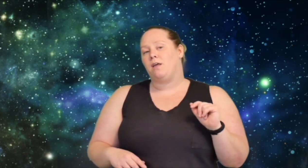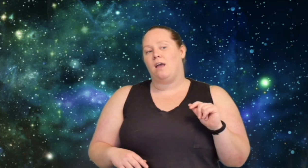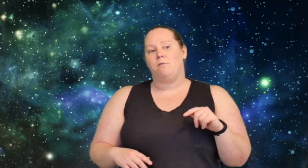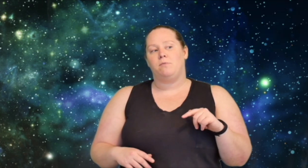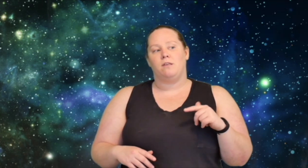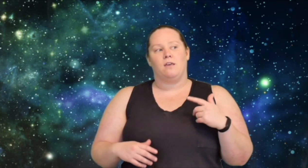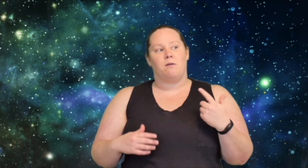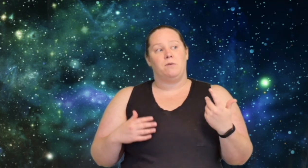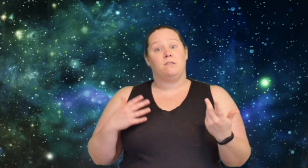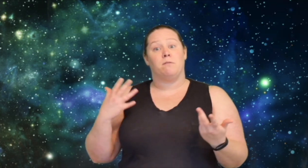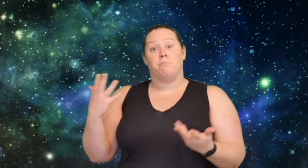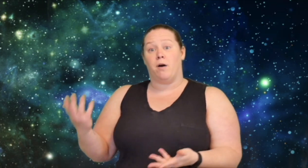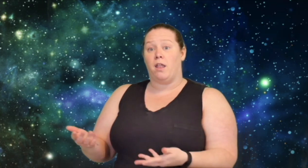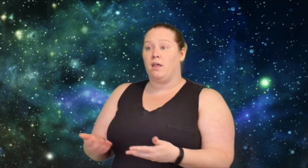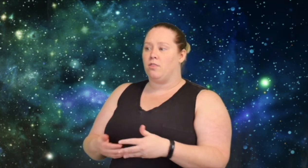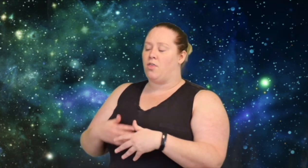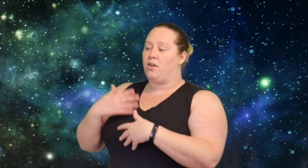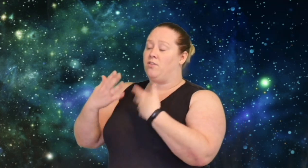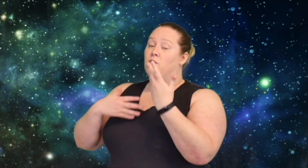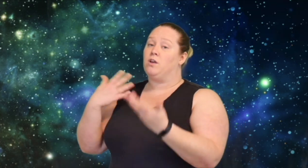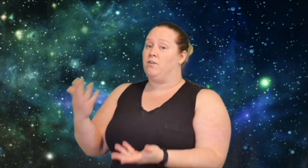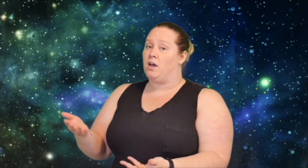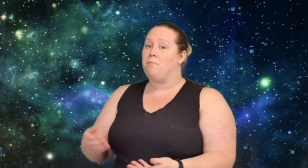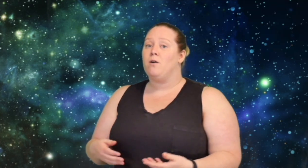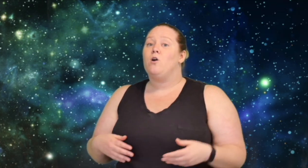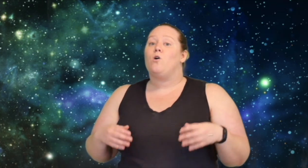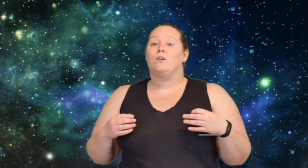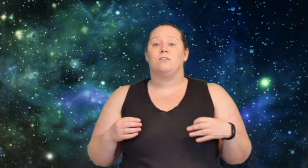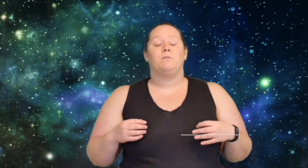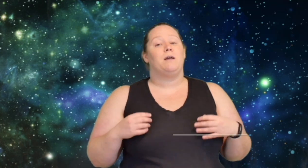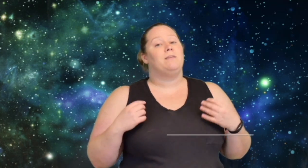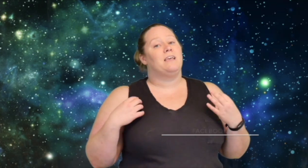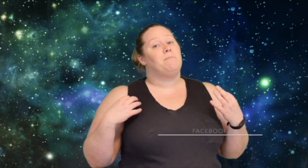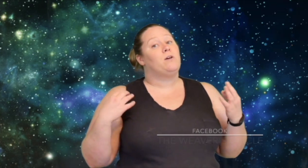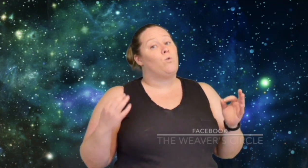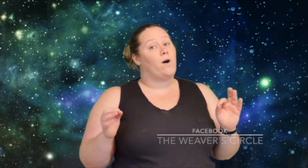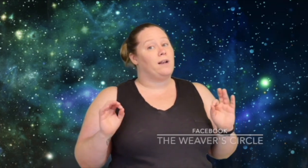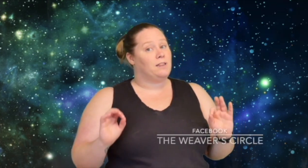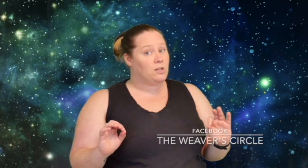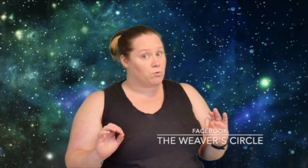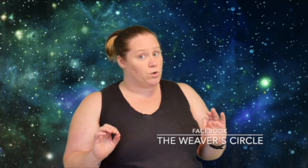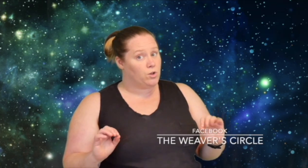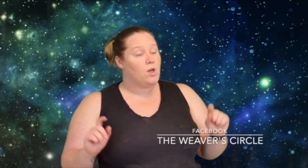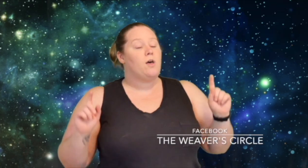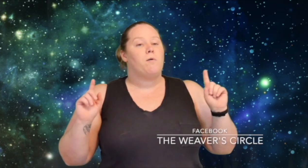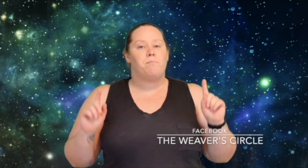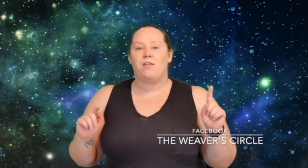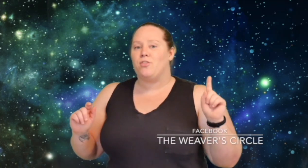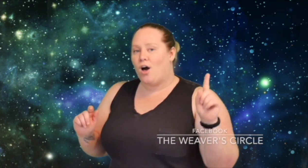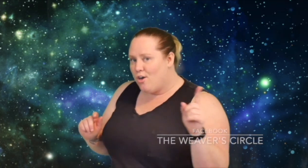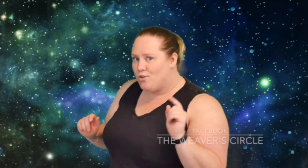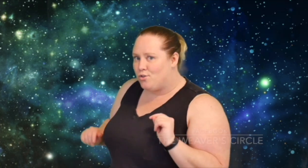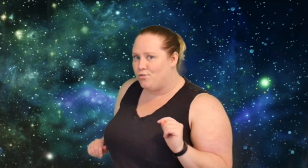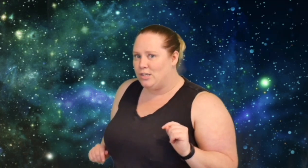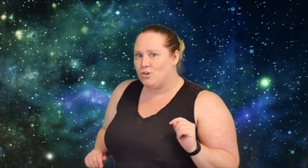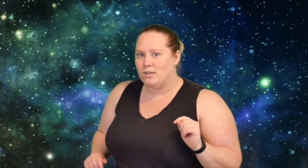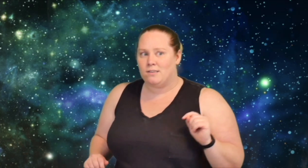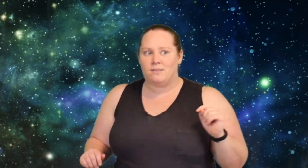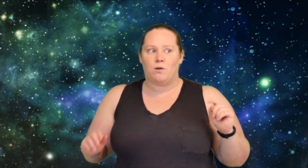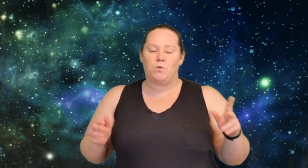Sometimes it can be symbolic, the thing that you're giving up, or sometimes it can be quite literal. But the other cool feature is, is that when